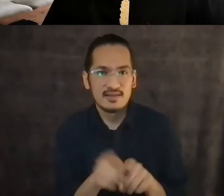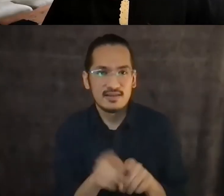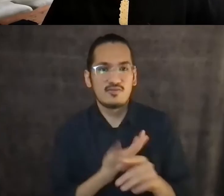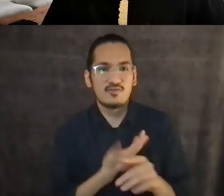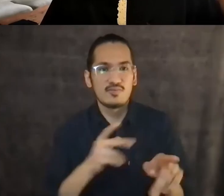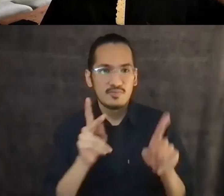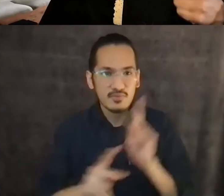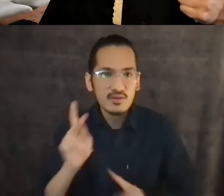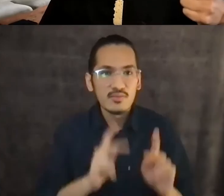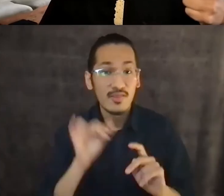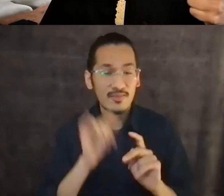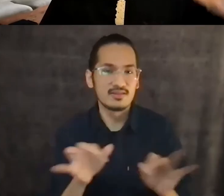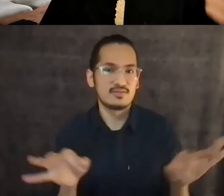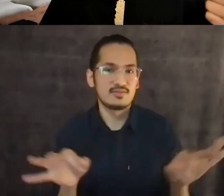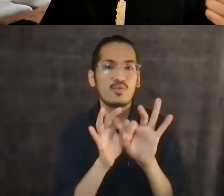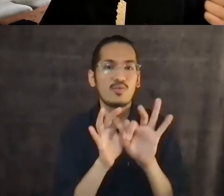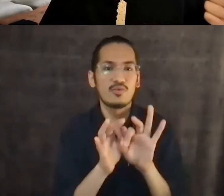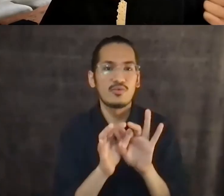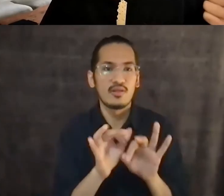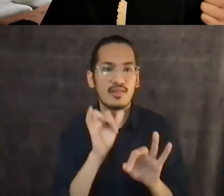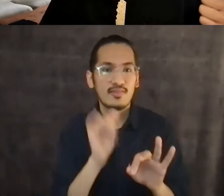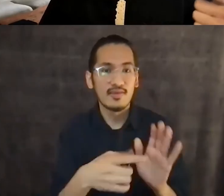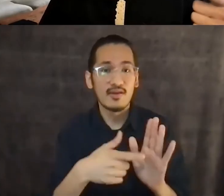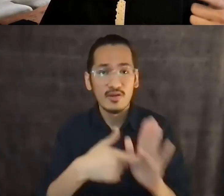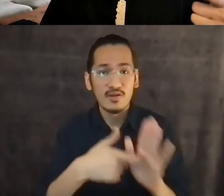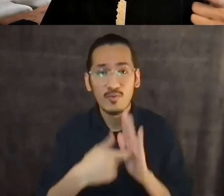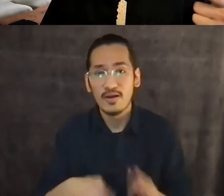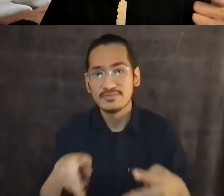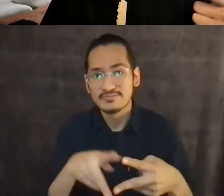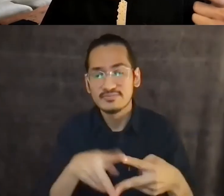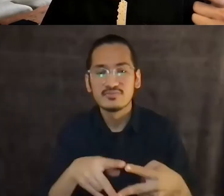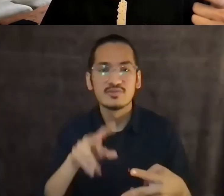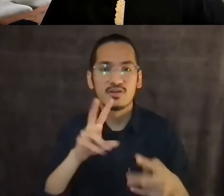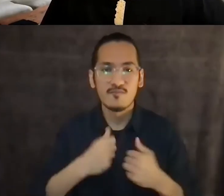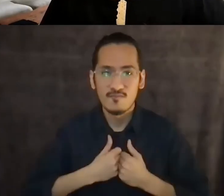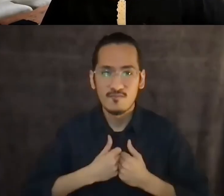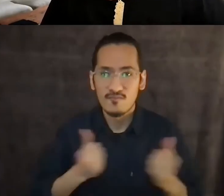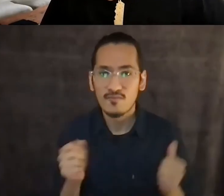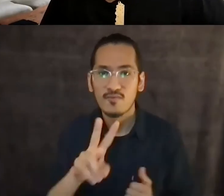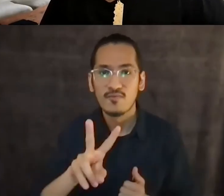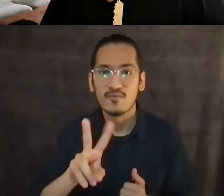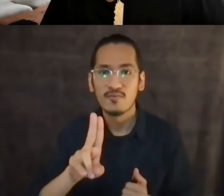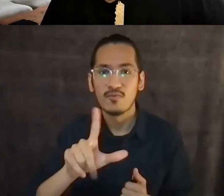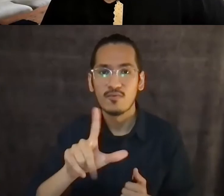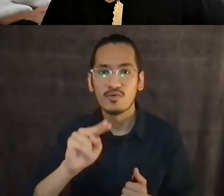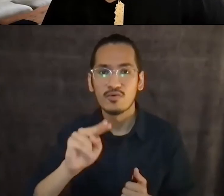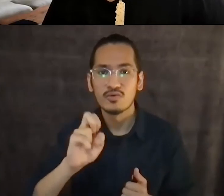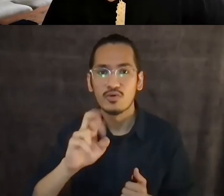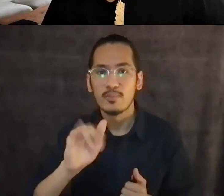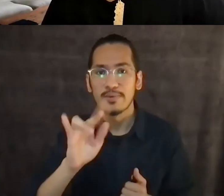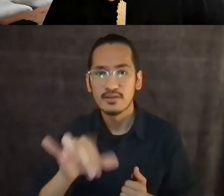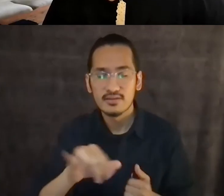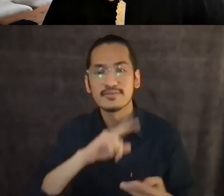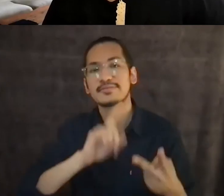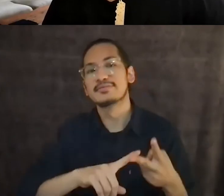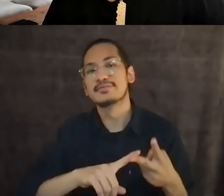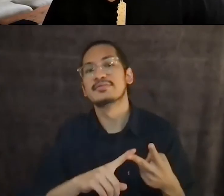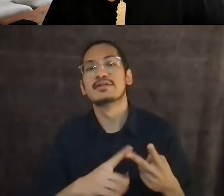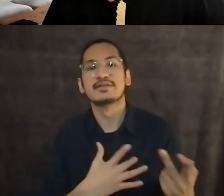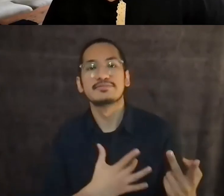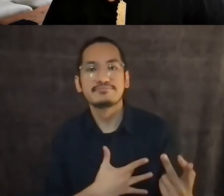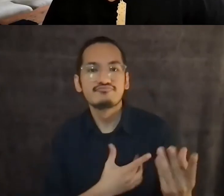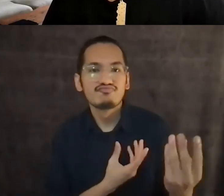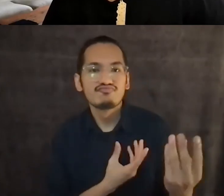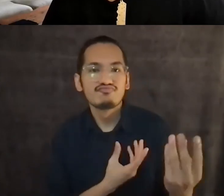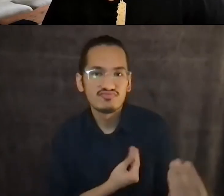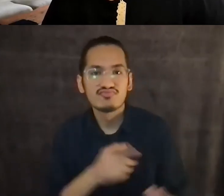requires vulnerability and tenderness um and that's hard because it's it's kind of